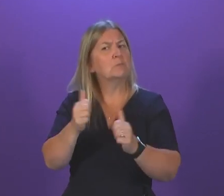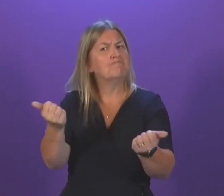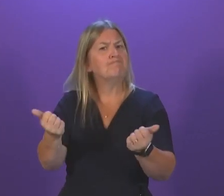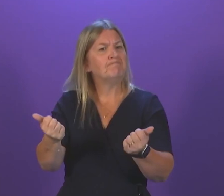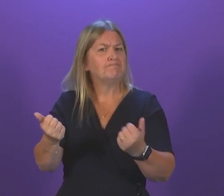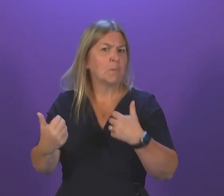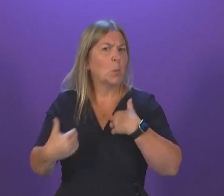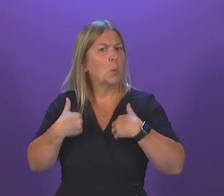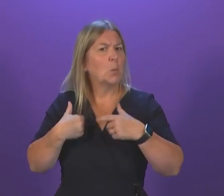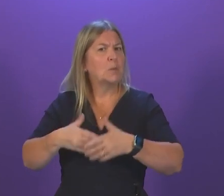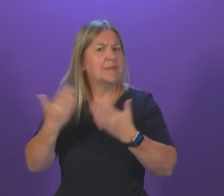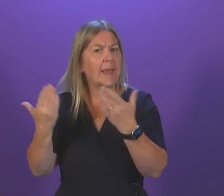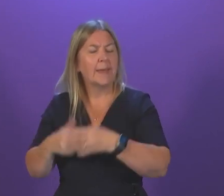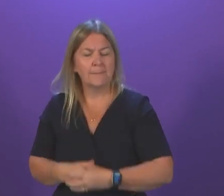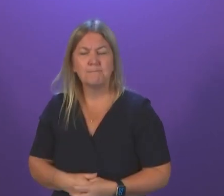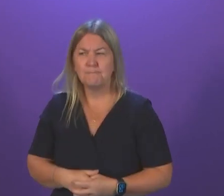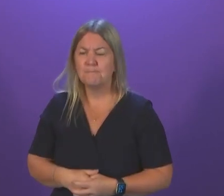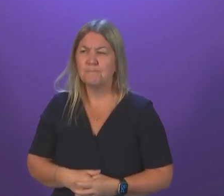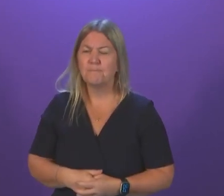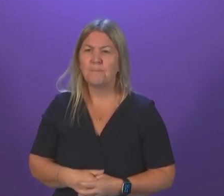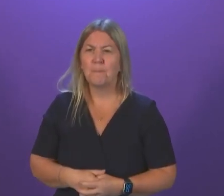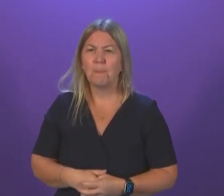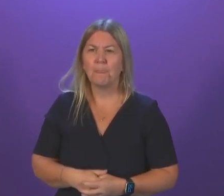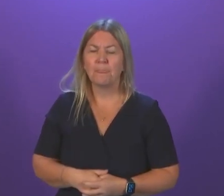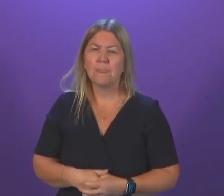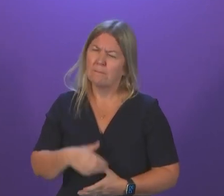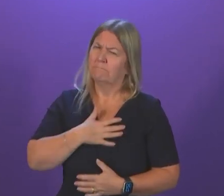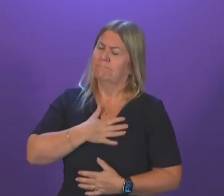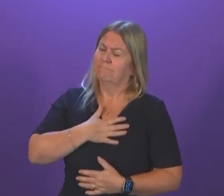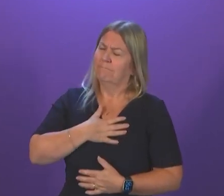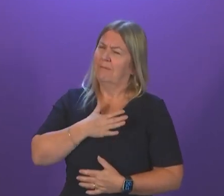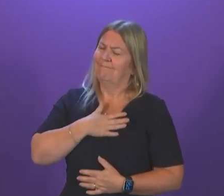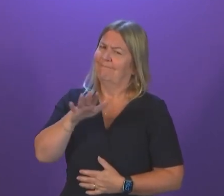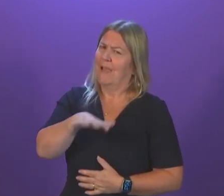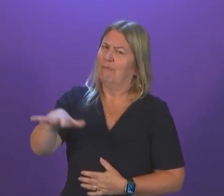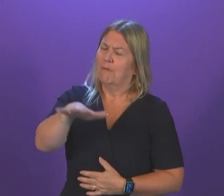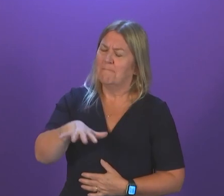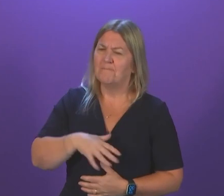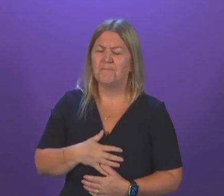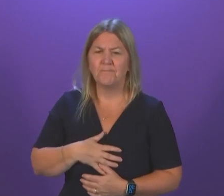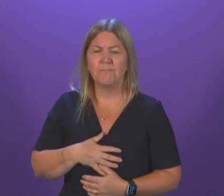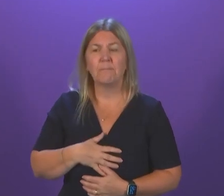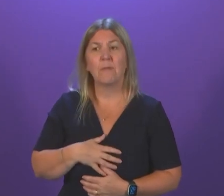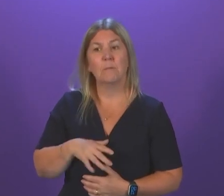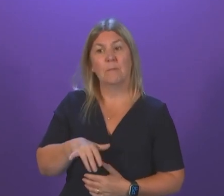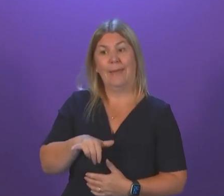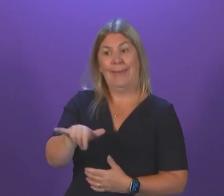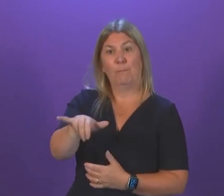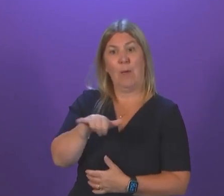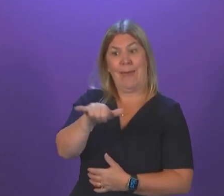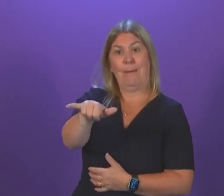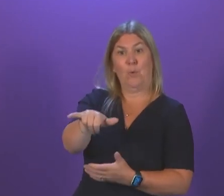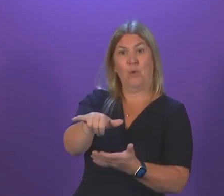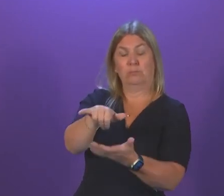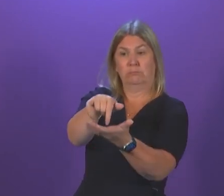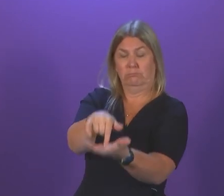day in terms of Presswick a part of the country that is very close to my heart. In terms of the airport it is the intention of the government